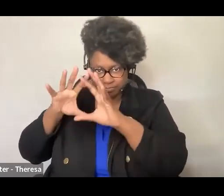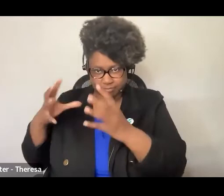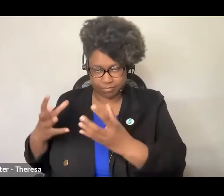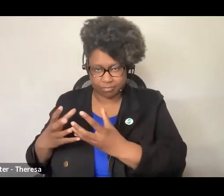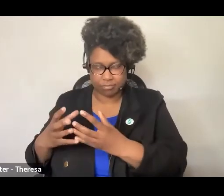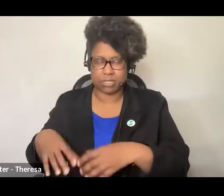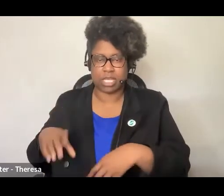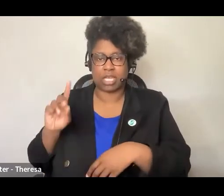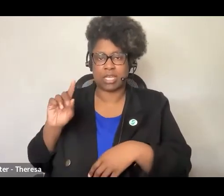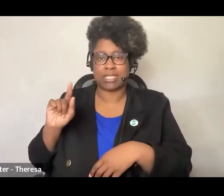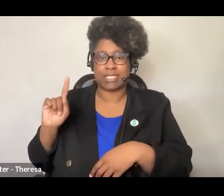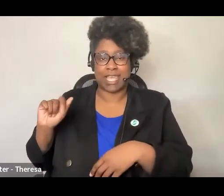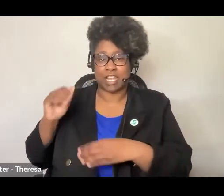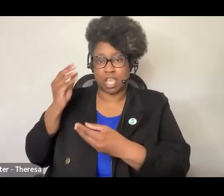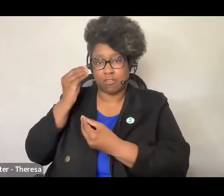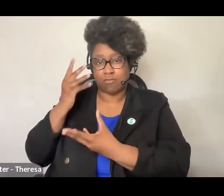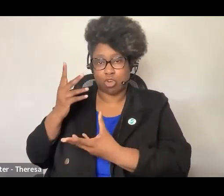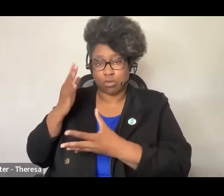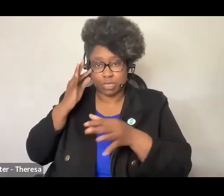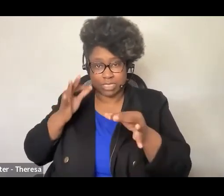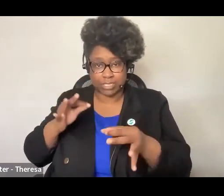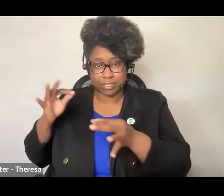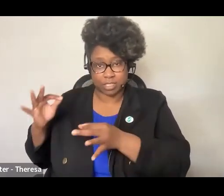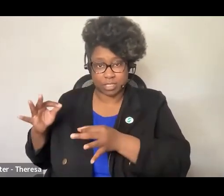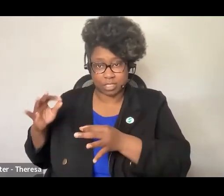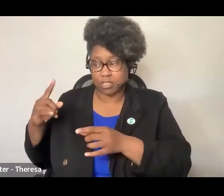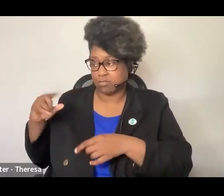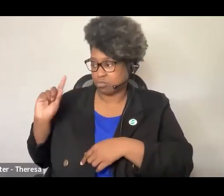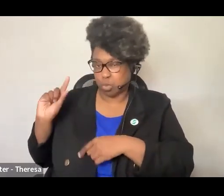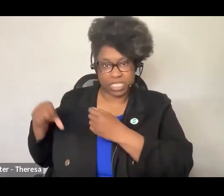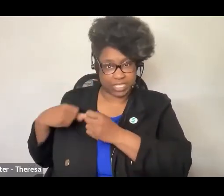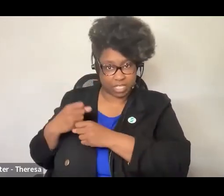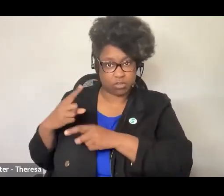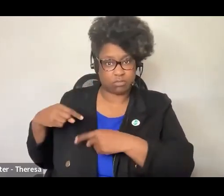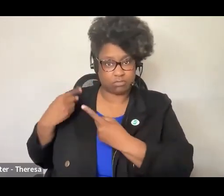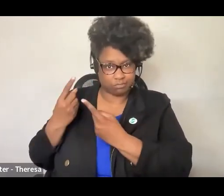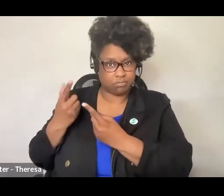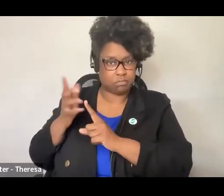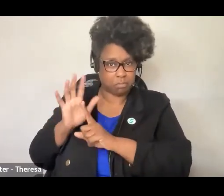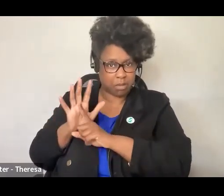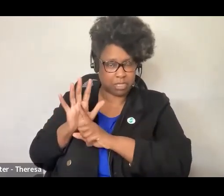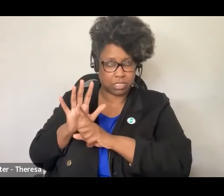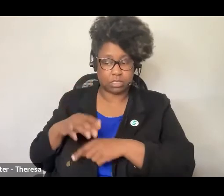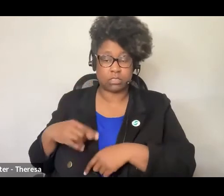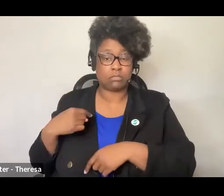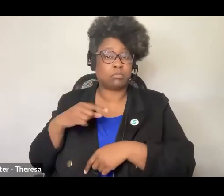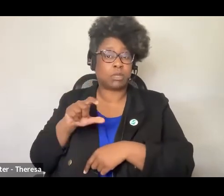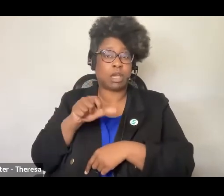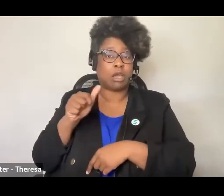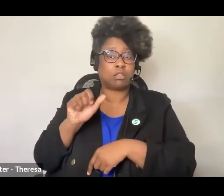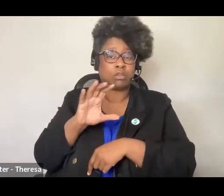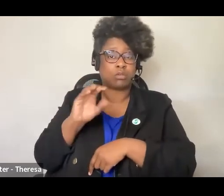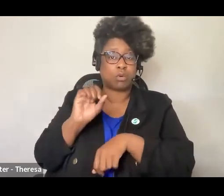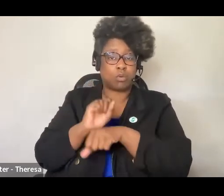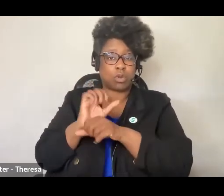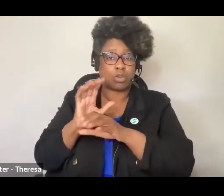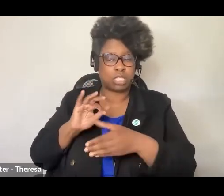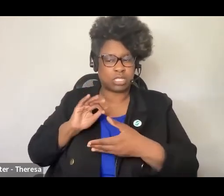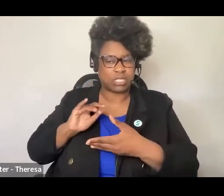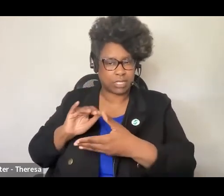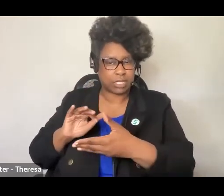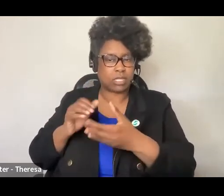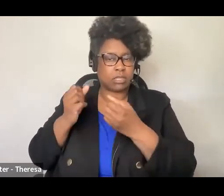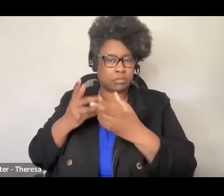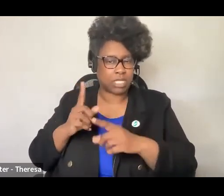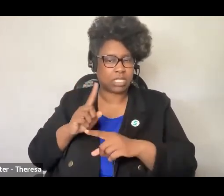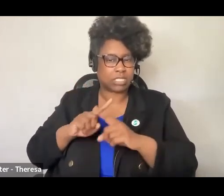became increasingly popular over the past two decades. And colleagues and I had the opportunity to study it in many different elementary and secondary